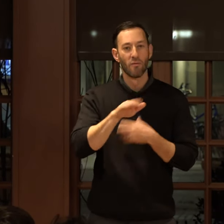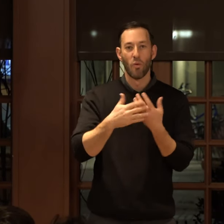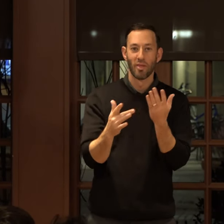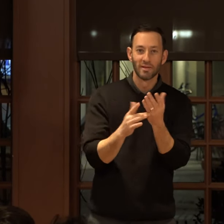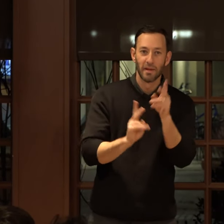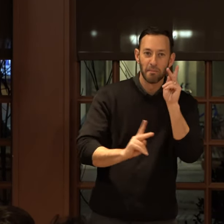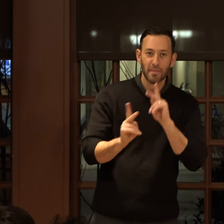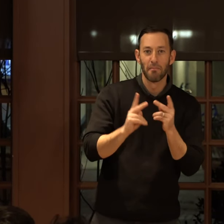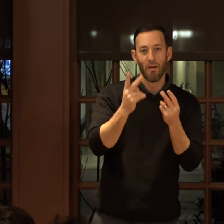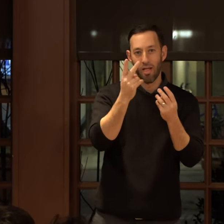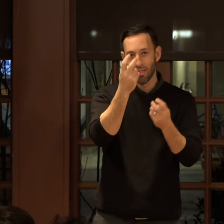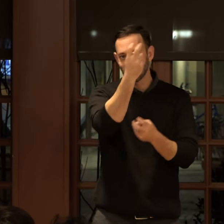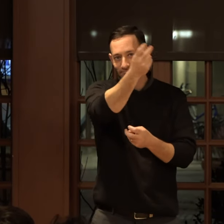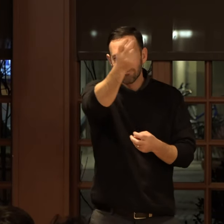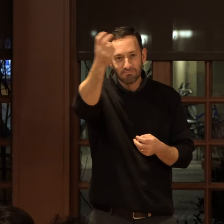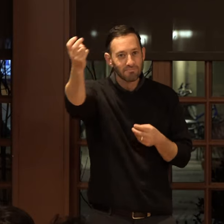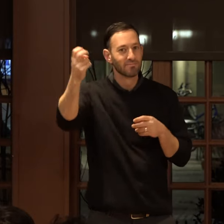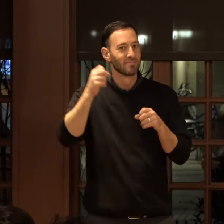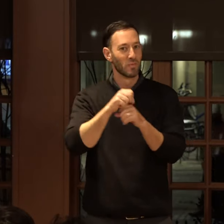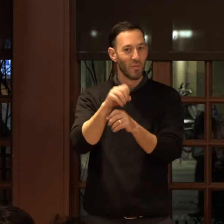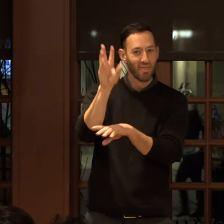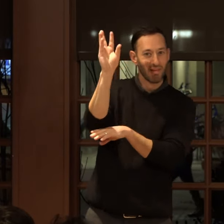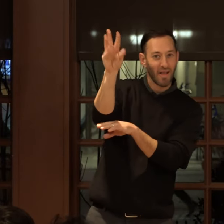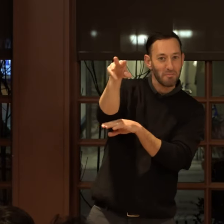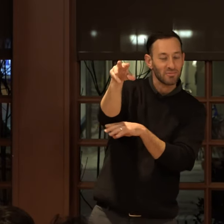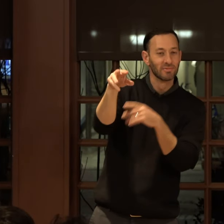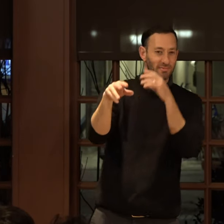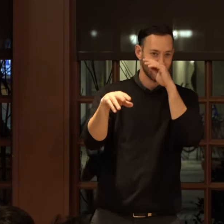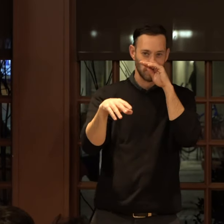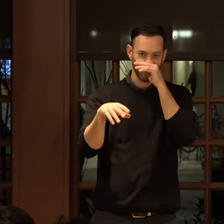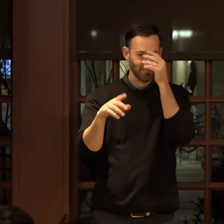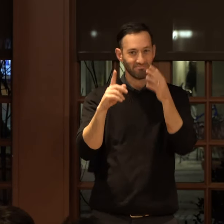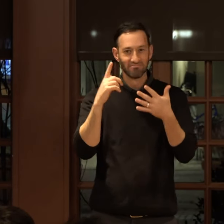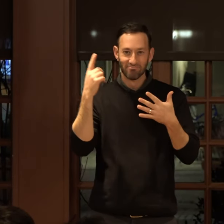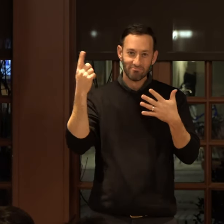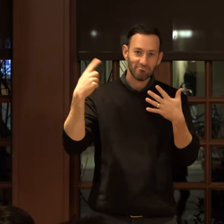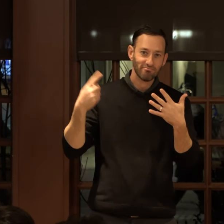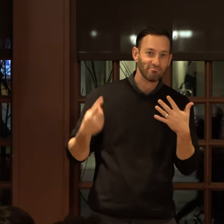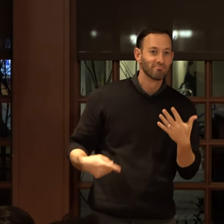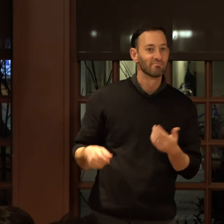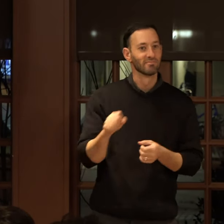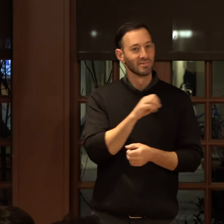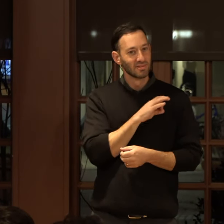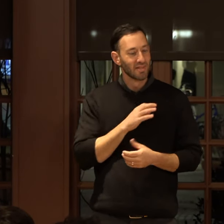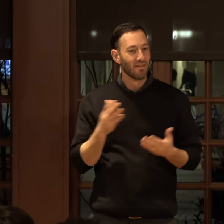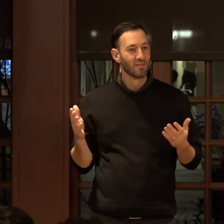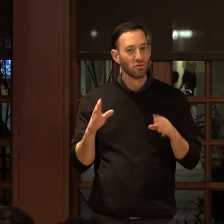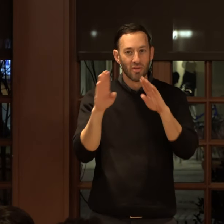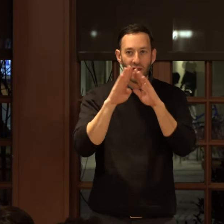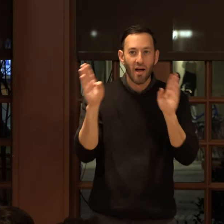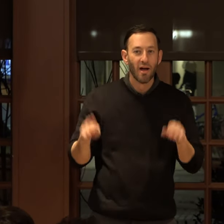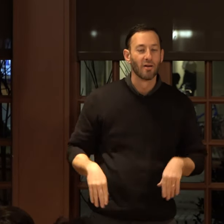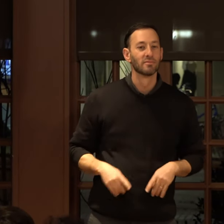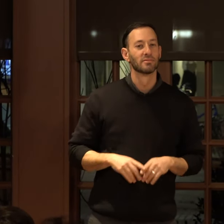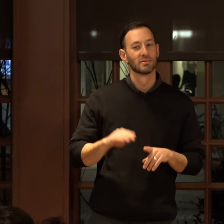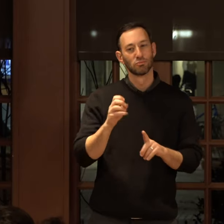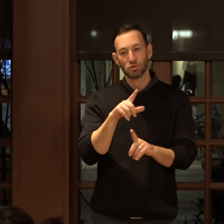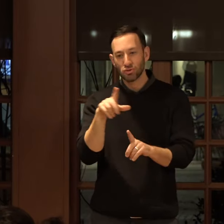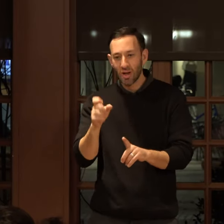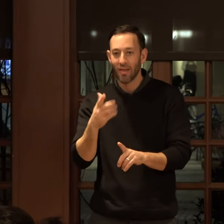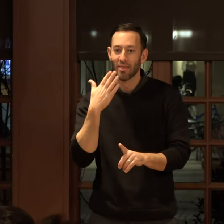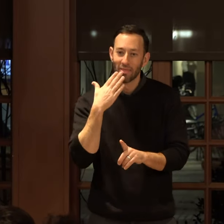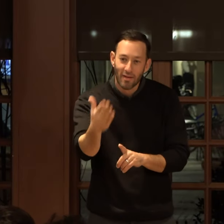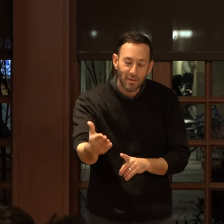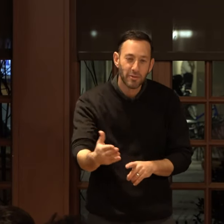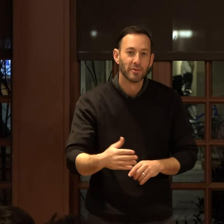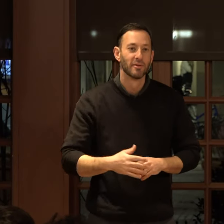tech folks in the rear with the cameras and whatnot, and the staff here at the house. And Michelle, of course, thank